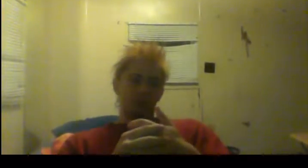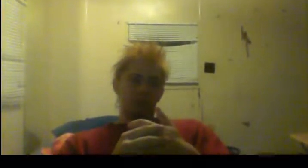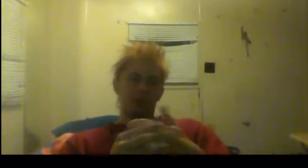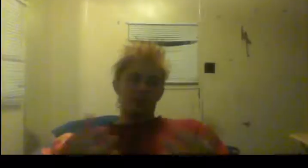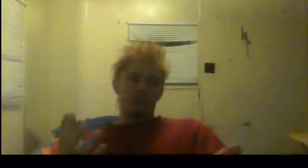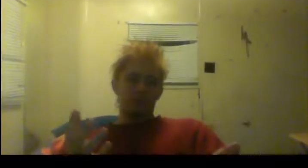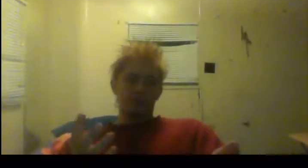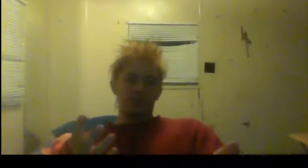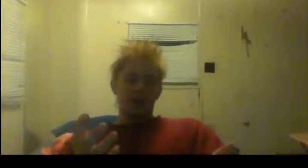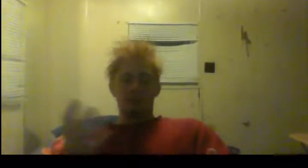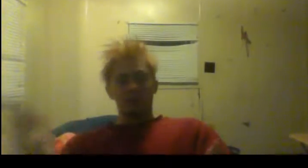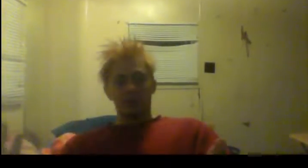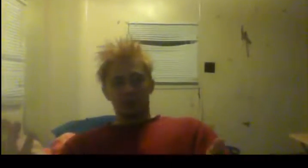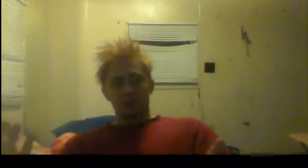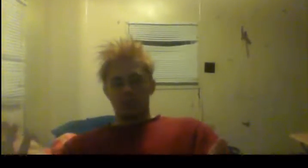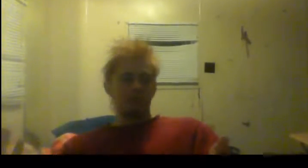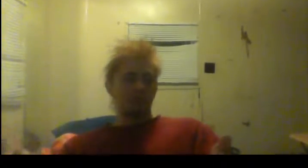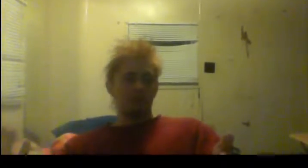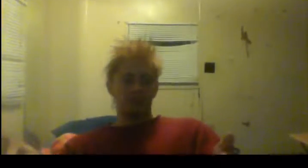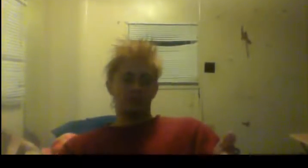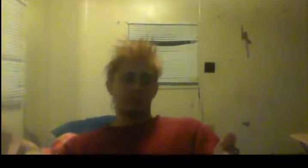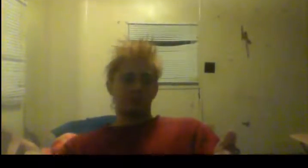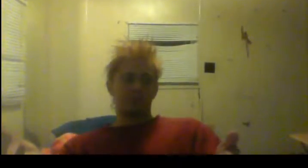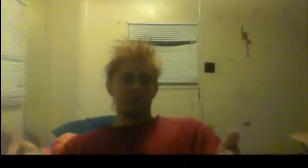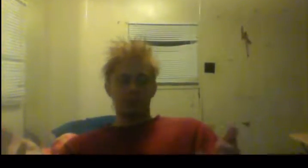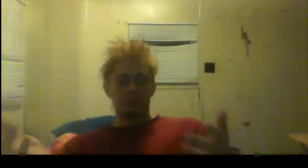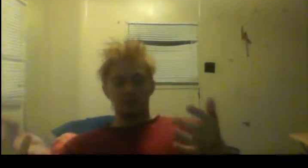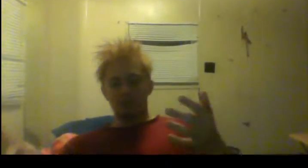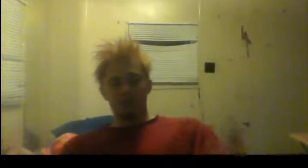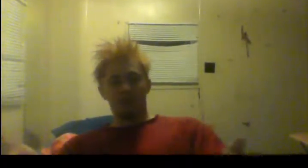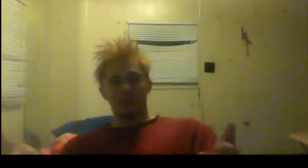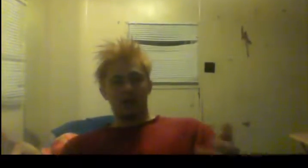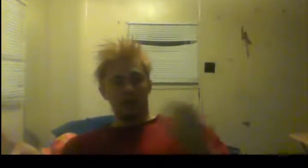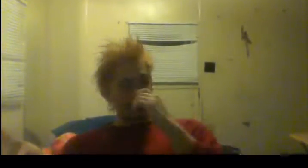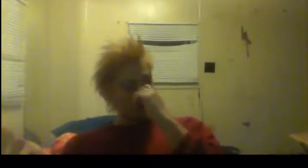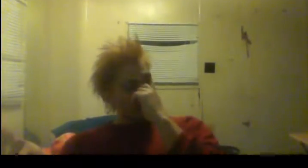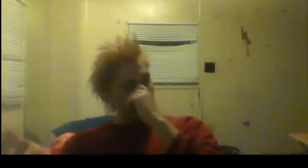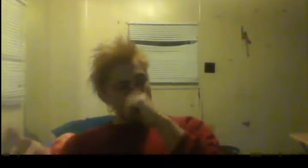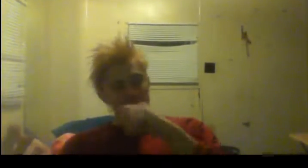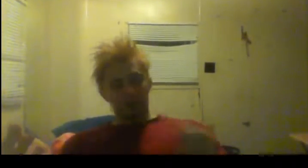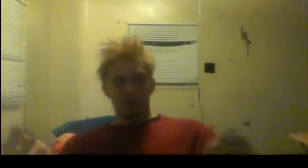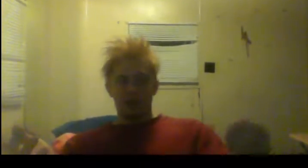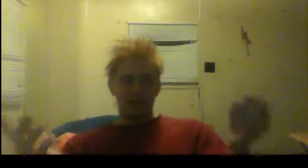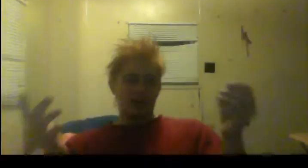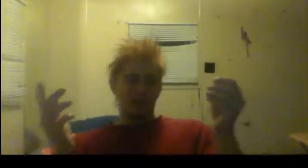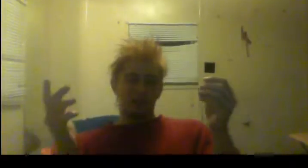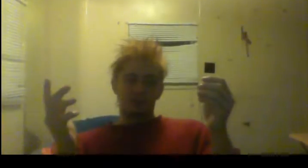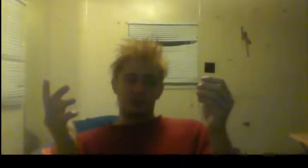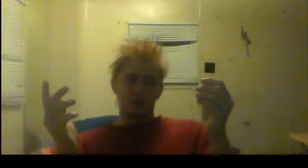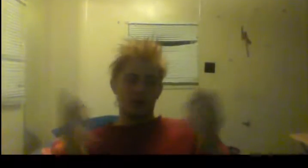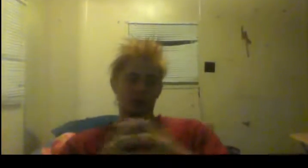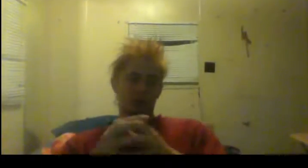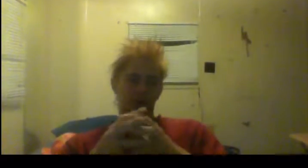It's February now in March. It could be a different, it could be a different diet. I switch up my diet constantly.